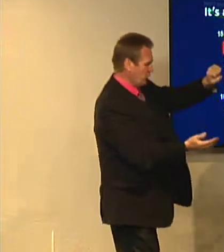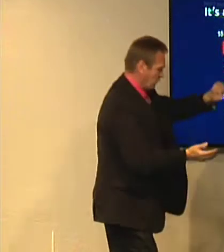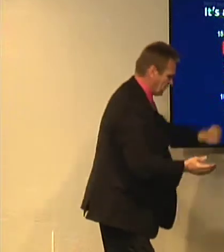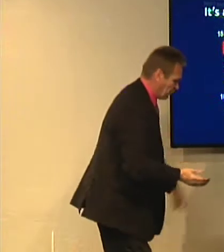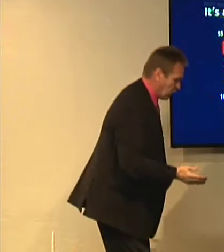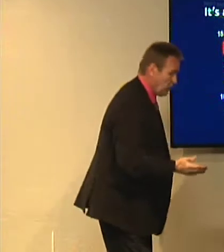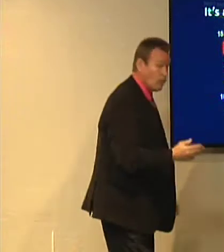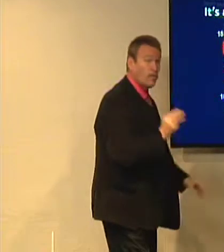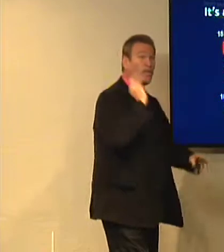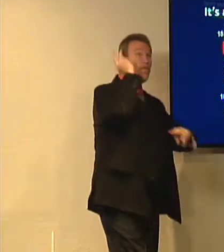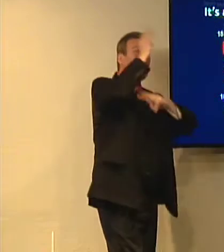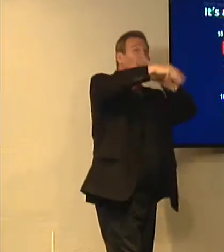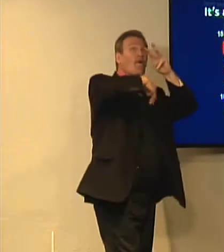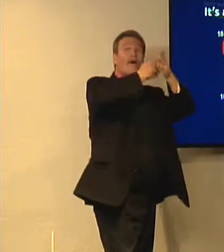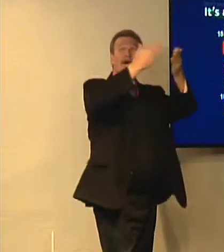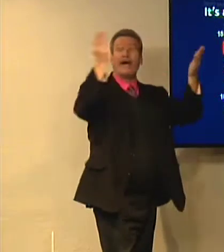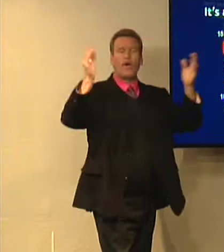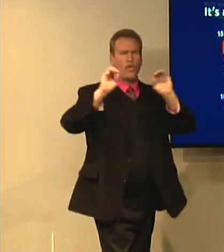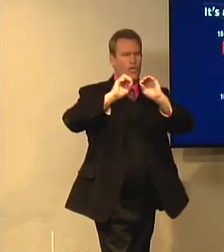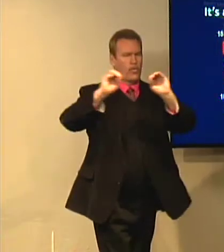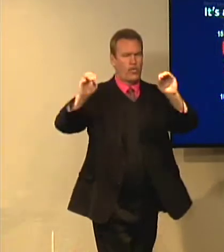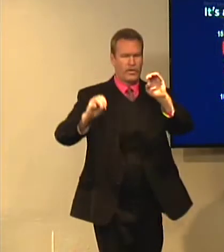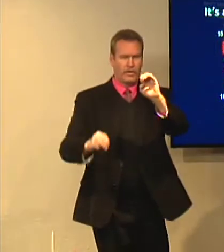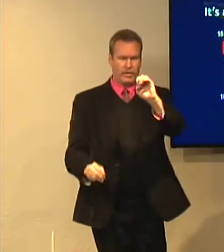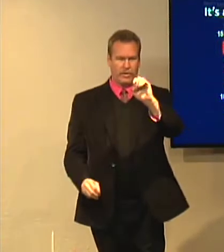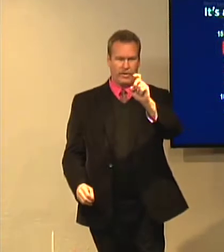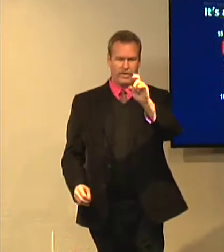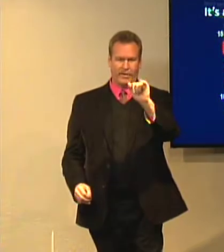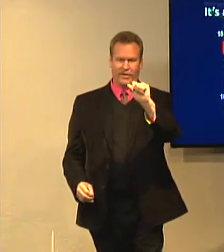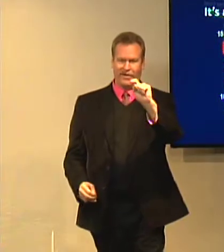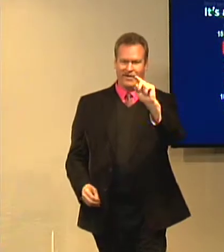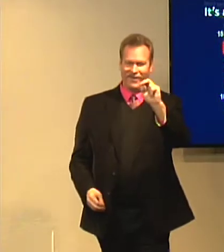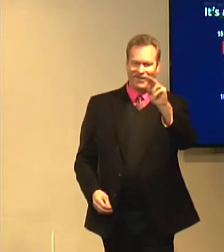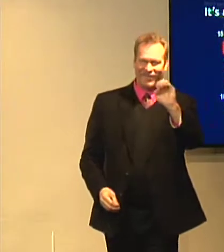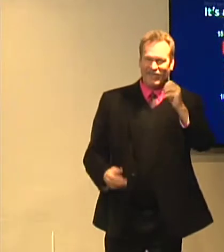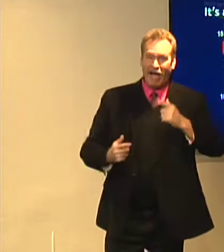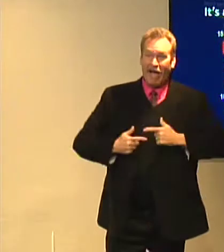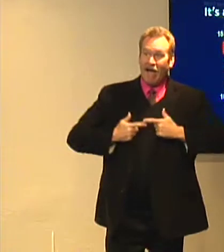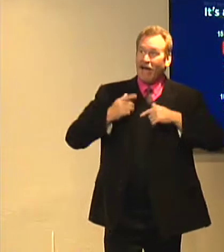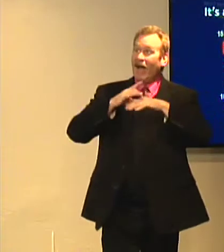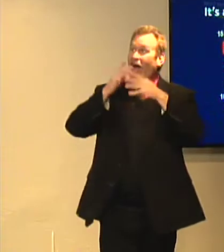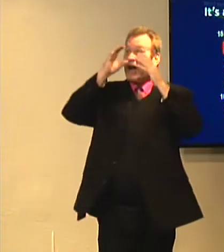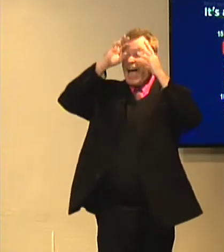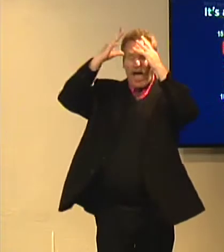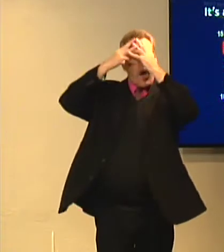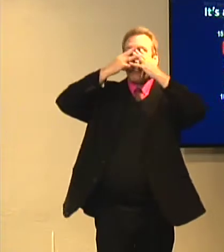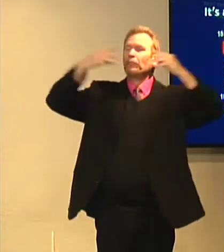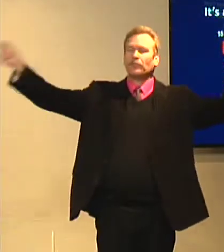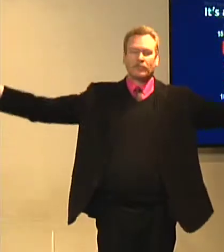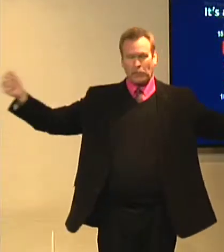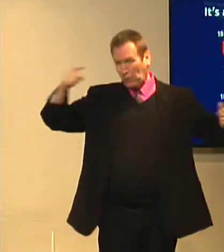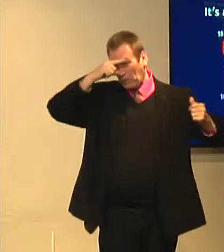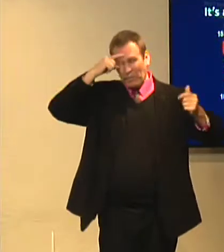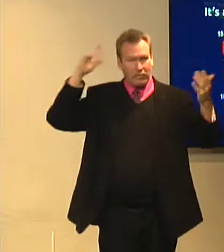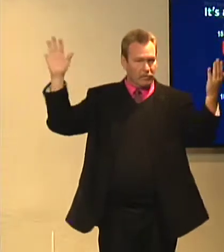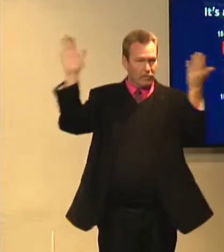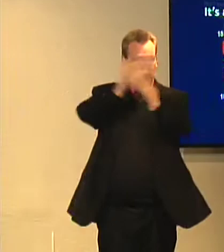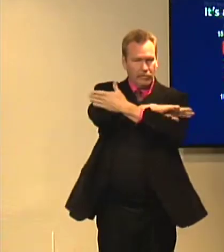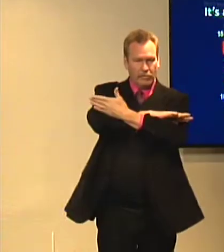So as Christians, if we take away Christ, if Christ did not exist, nothing else would exist apart from him.